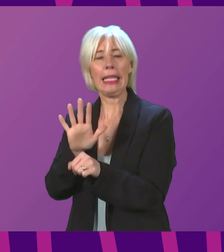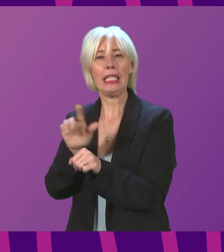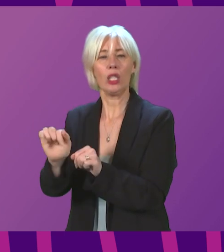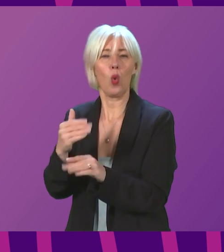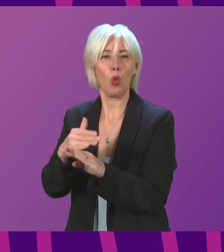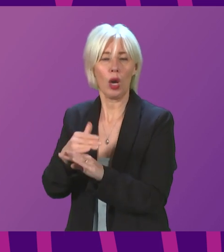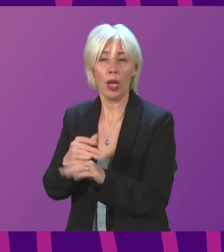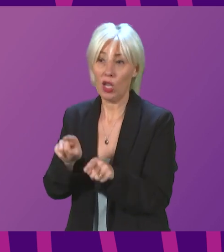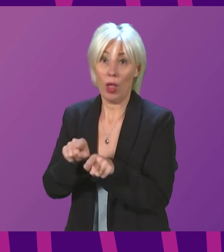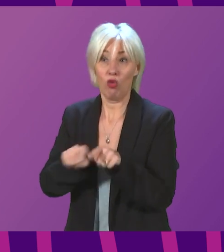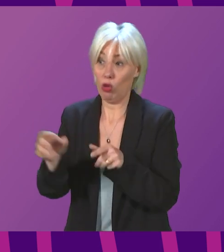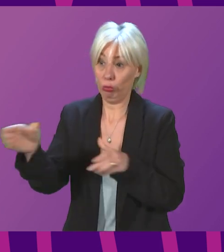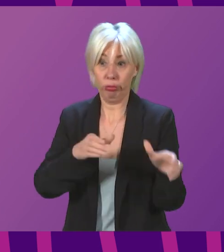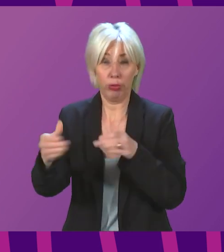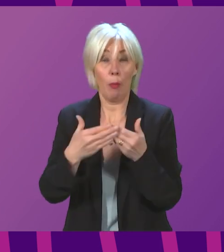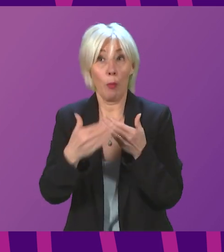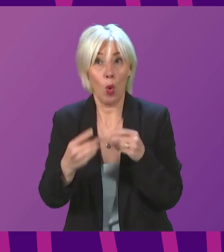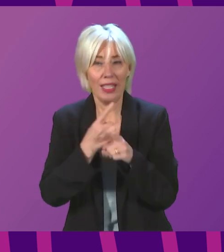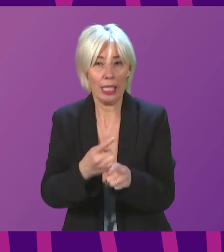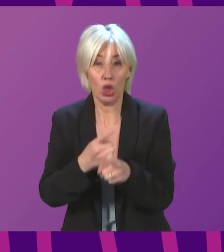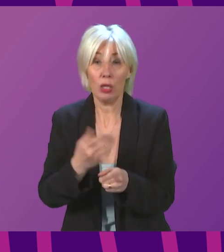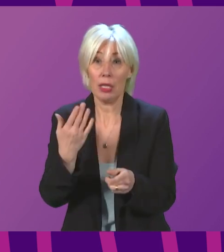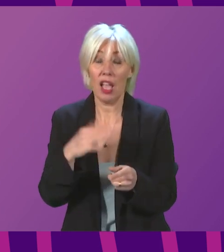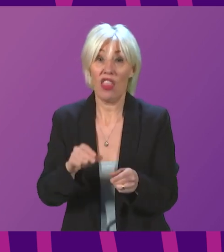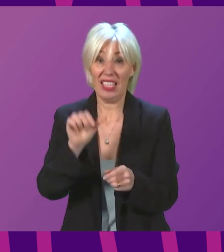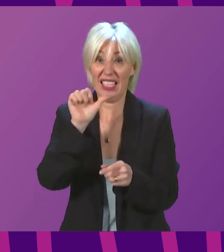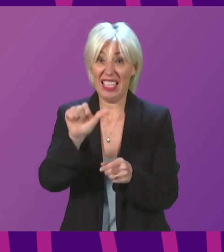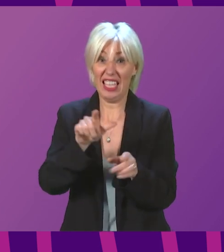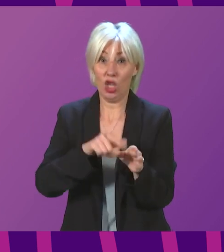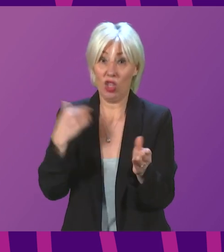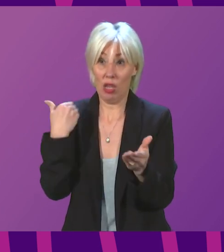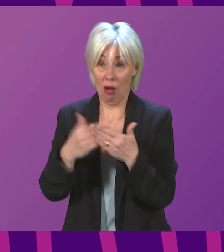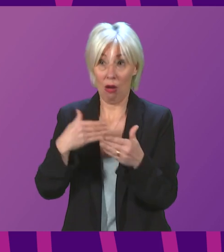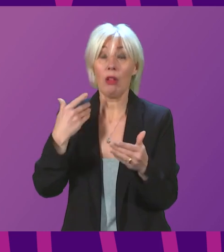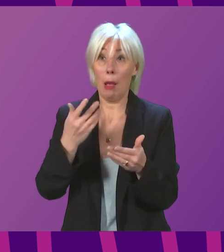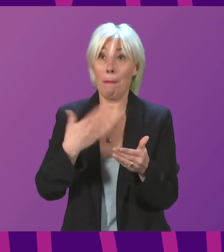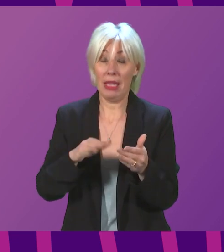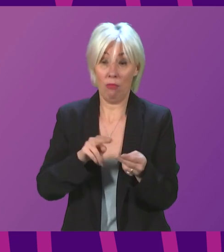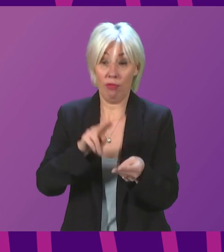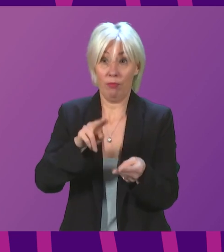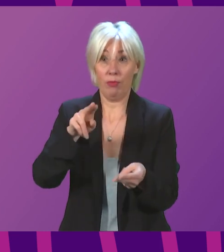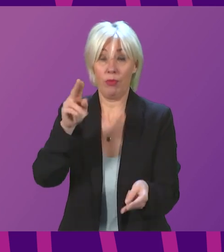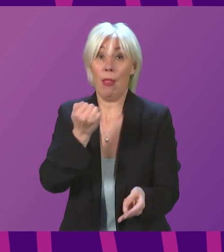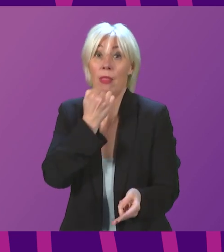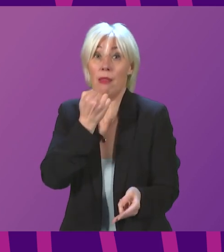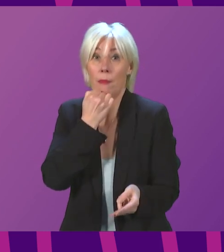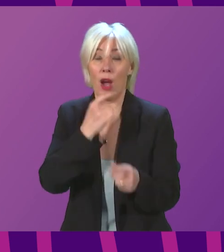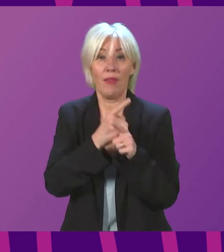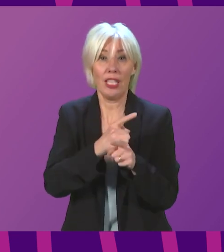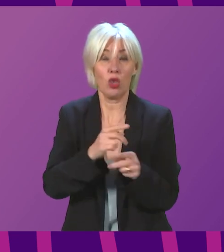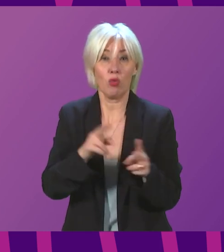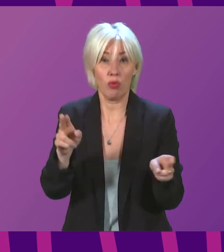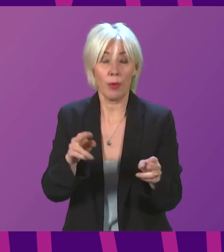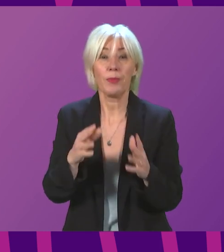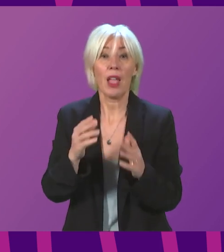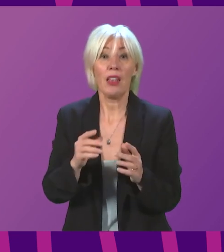on recruitment with teacher numbers increasing this year for the sixth year in a row and I pleased to say that the ratio of pupils to teachers is now